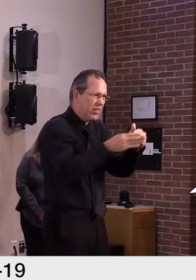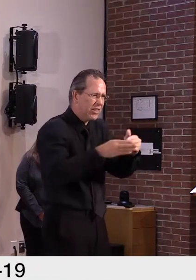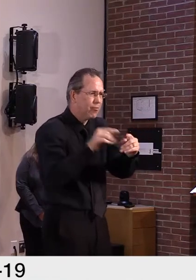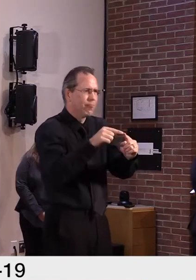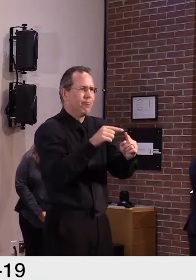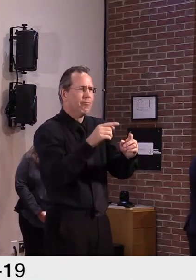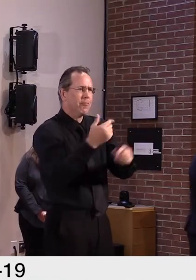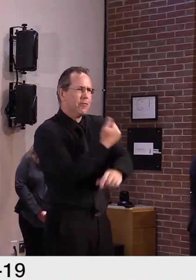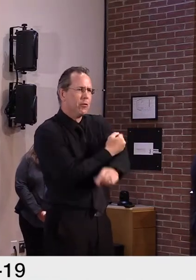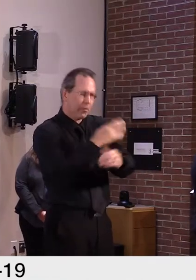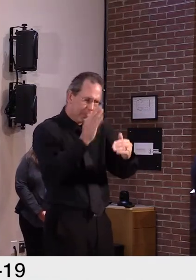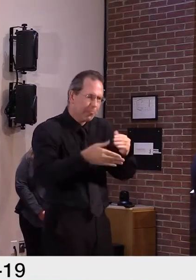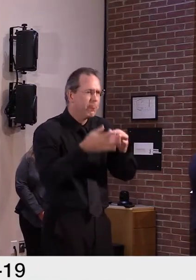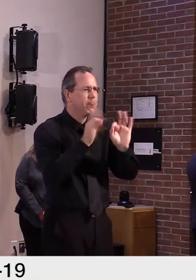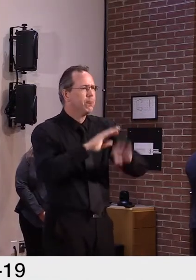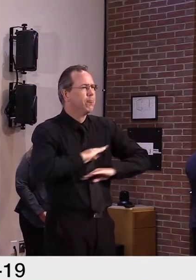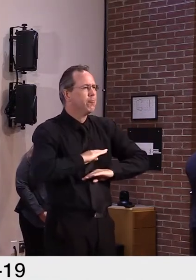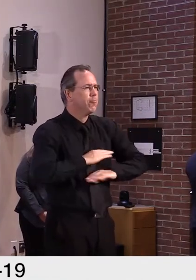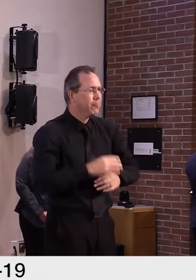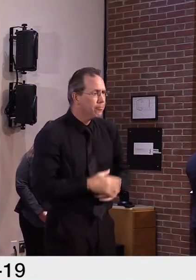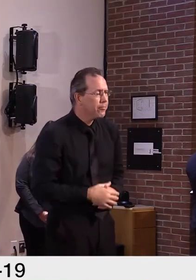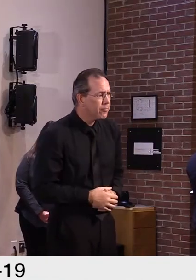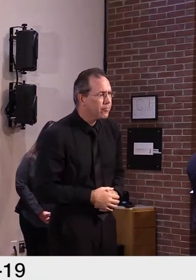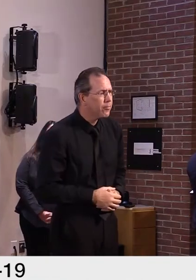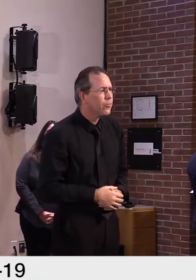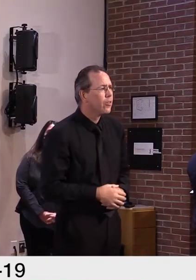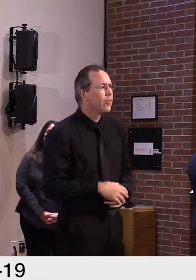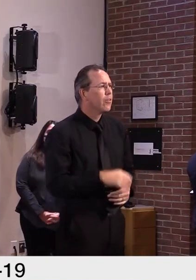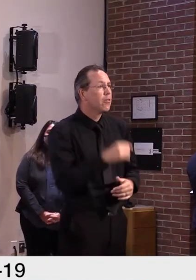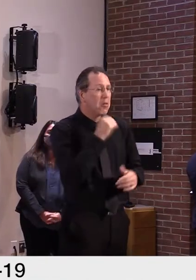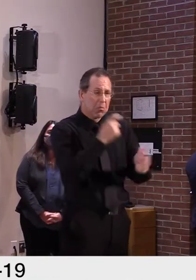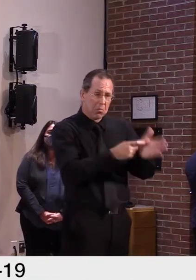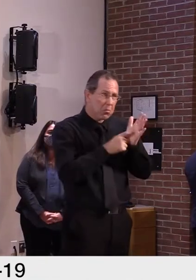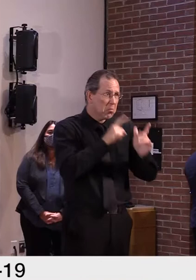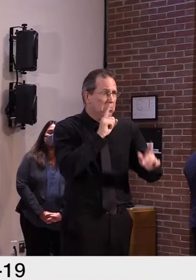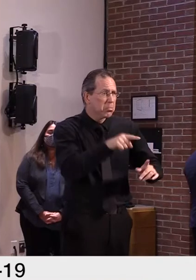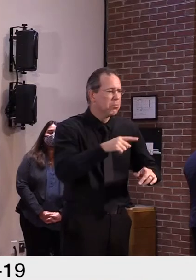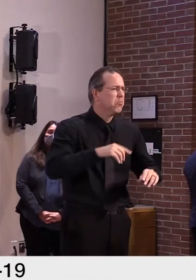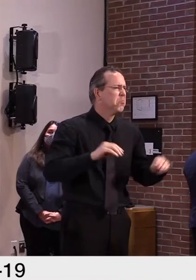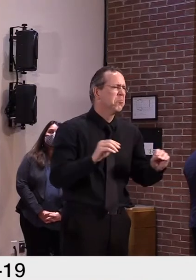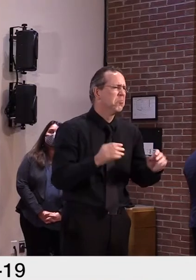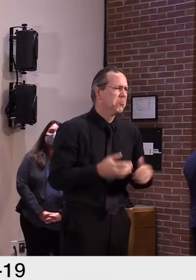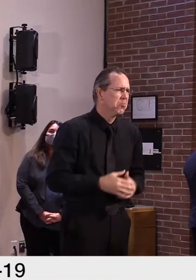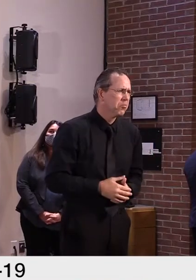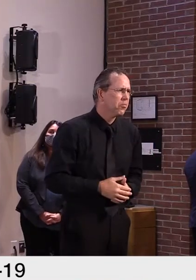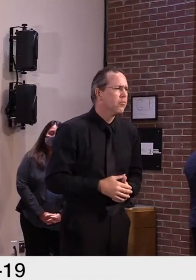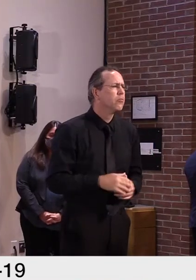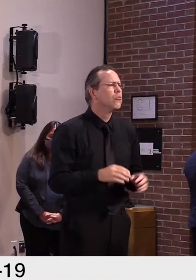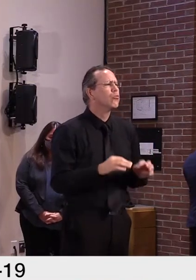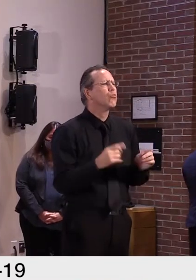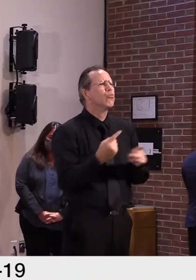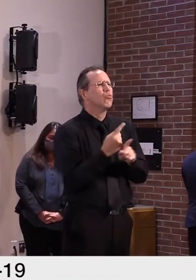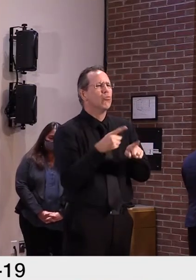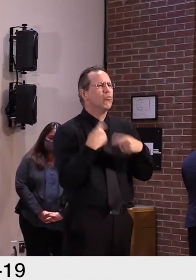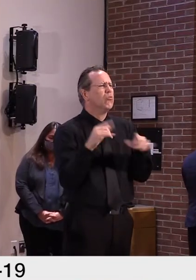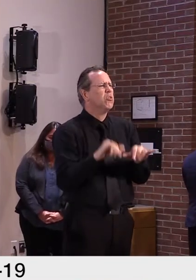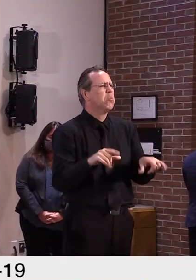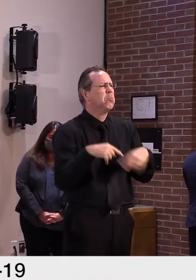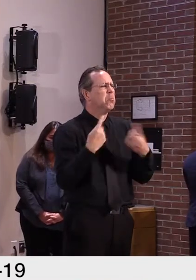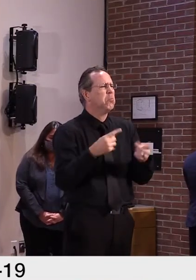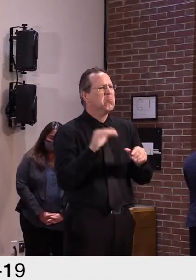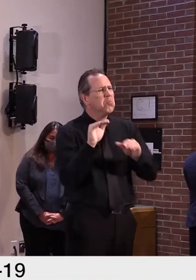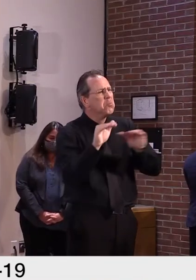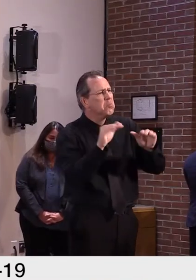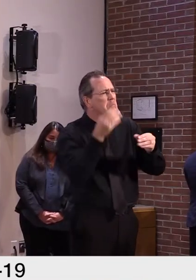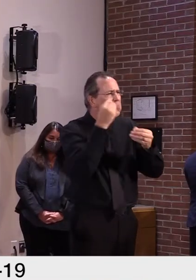closer to the level we'd like to get. You know, traditionally, flu vaccine has less than 50% uptake